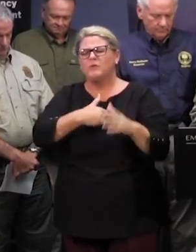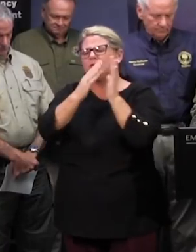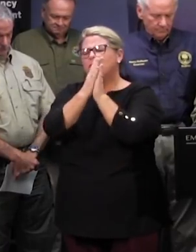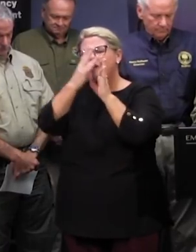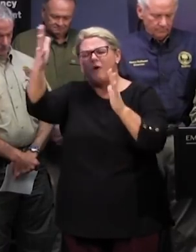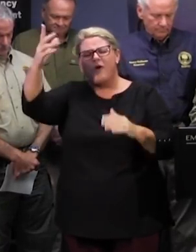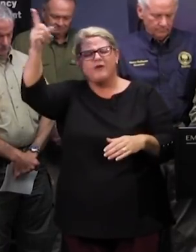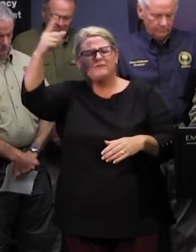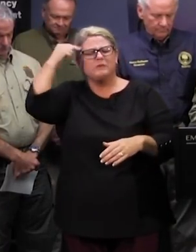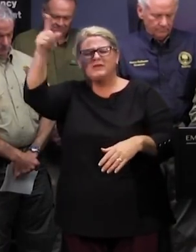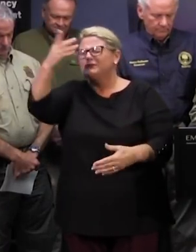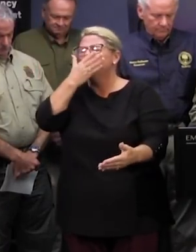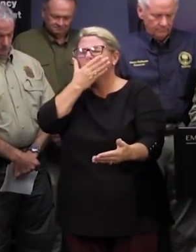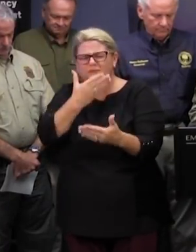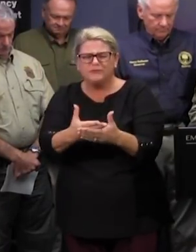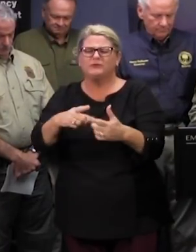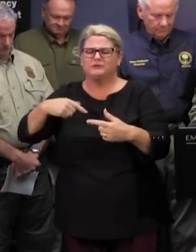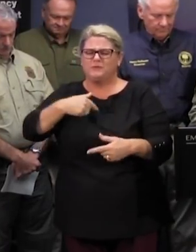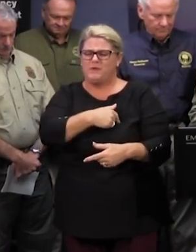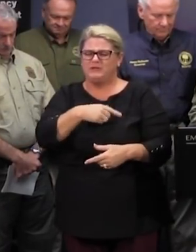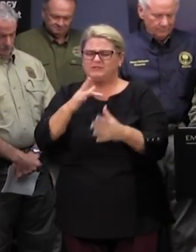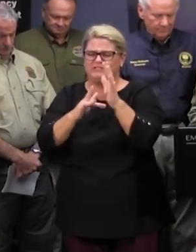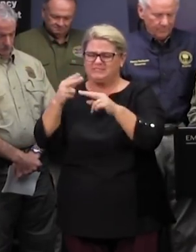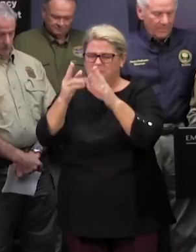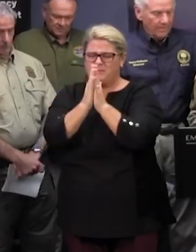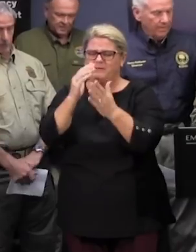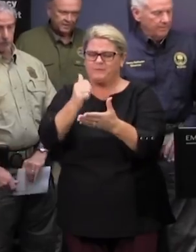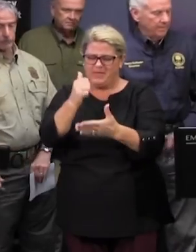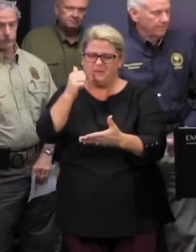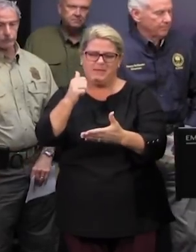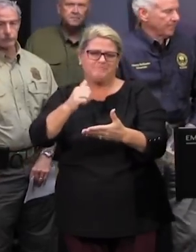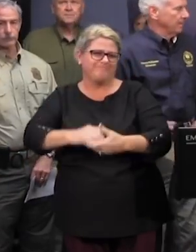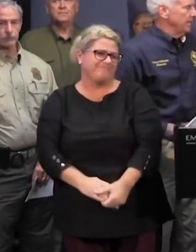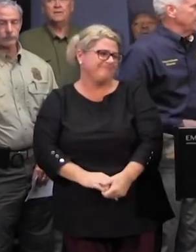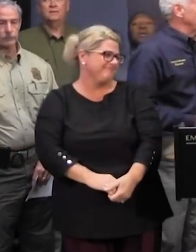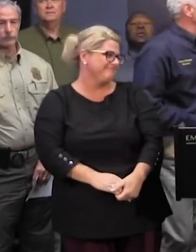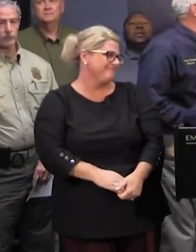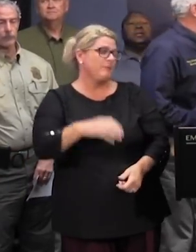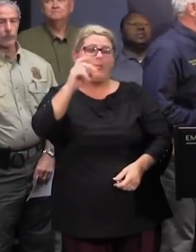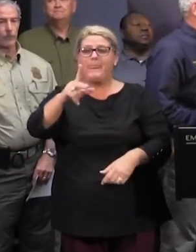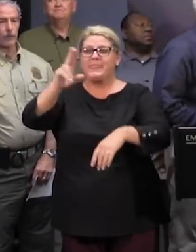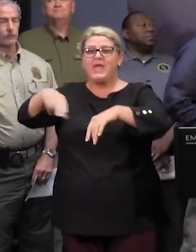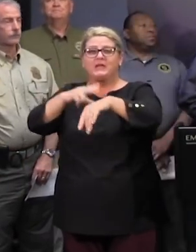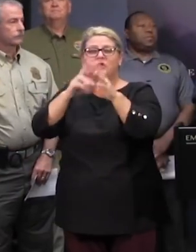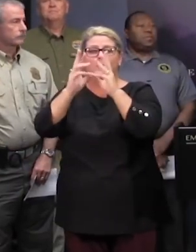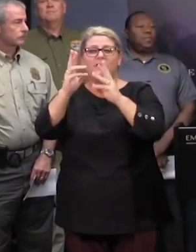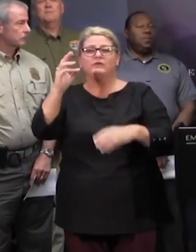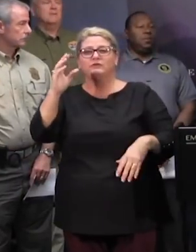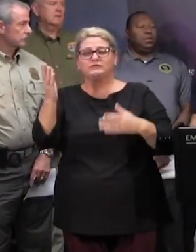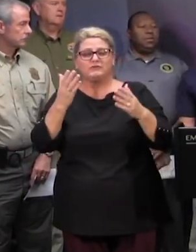your credit is good with us in jesus name we pray amen amen national weather service john